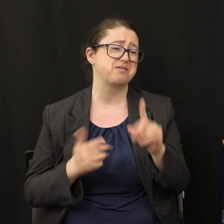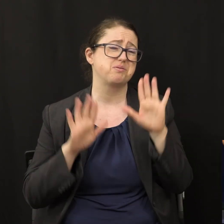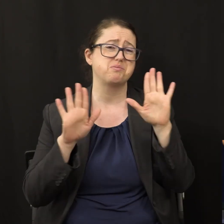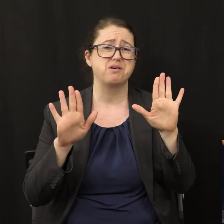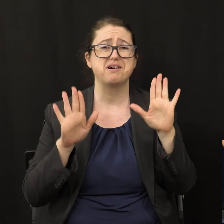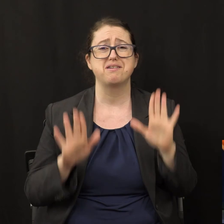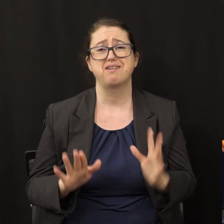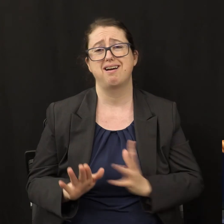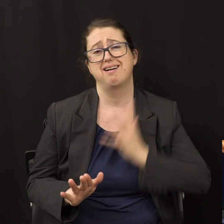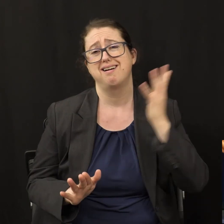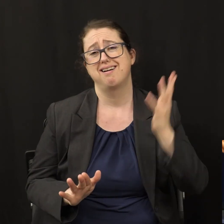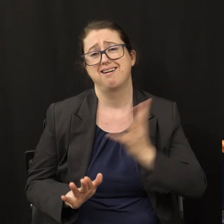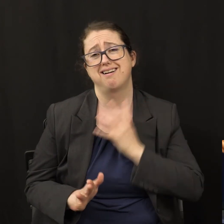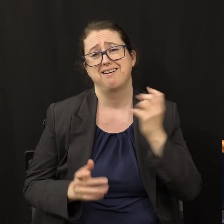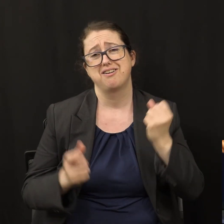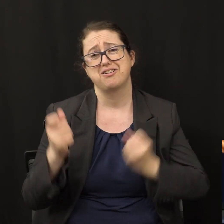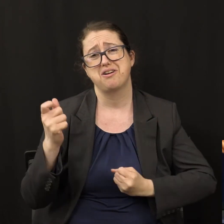luxurious car does it fly